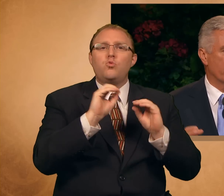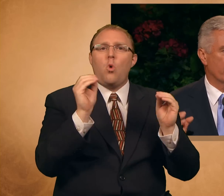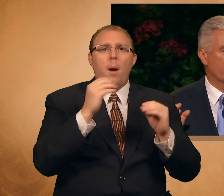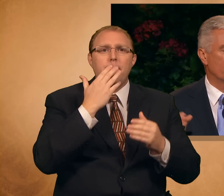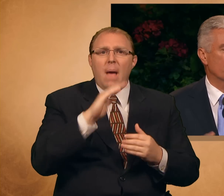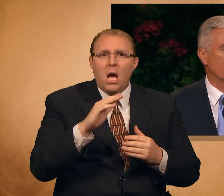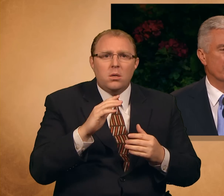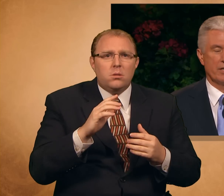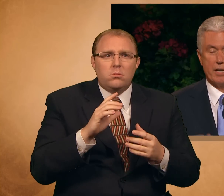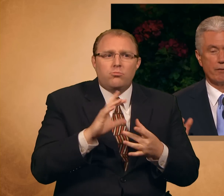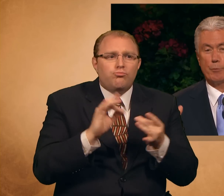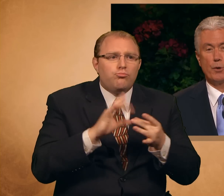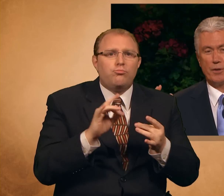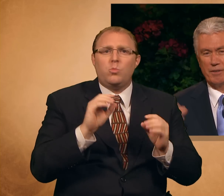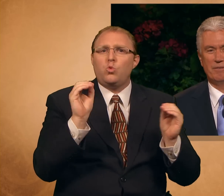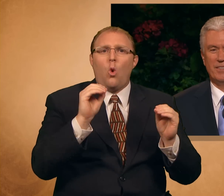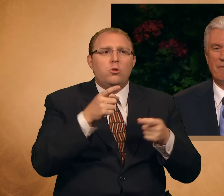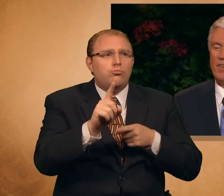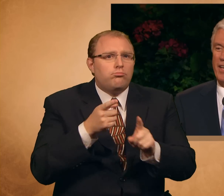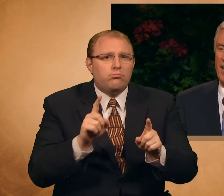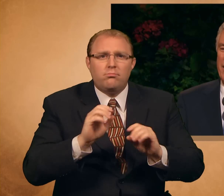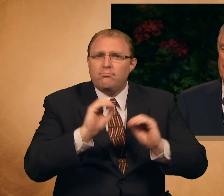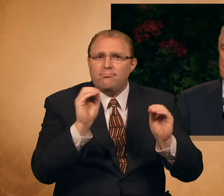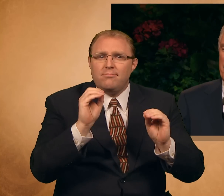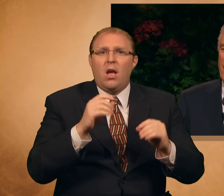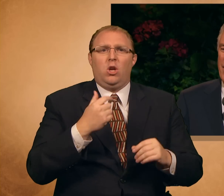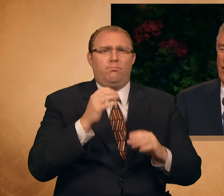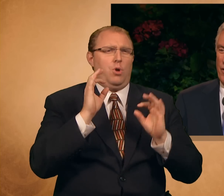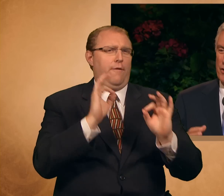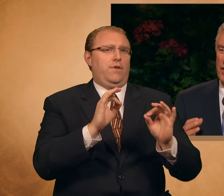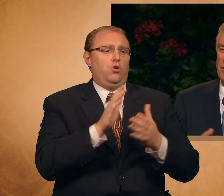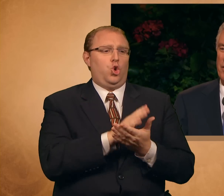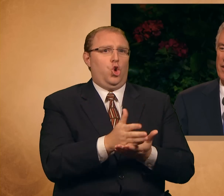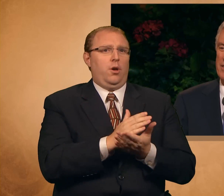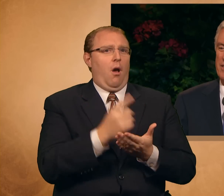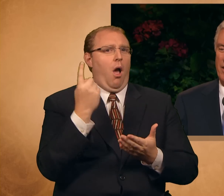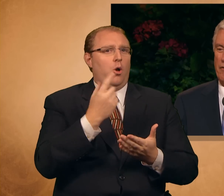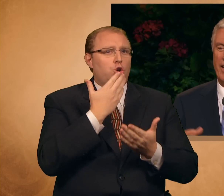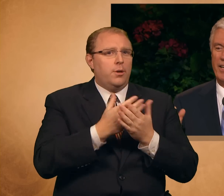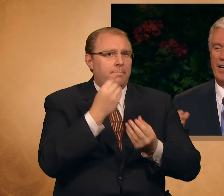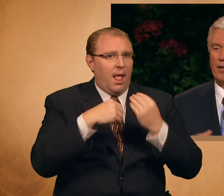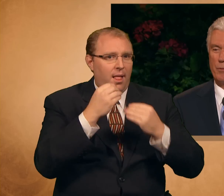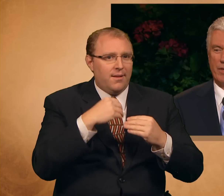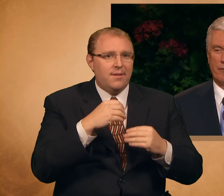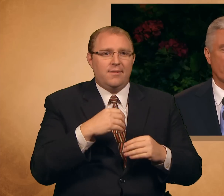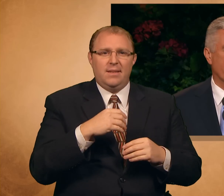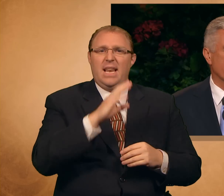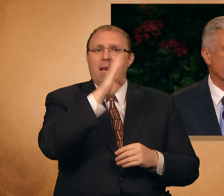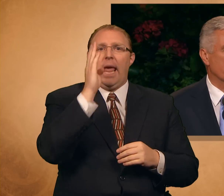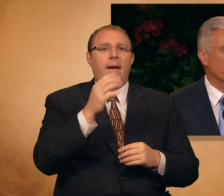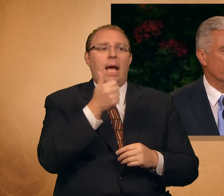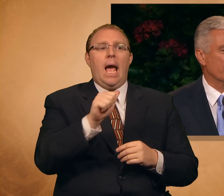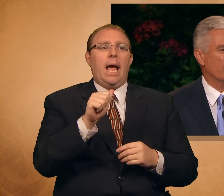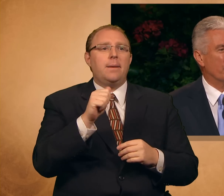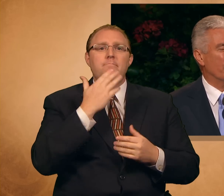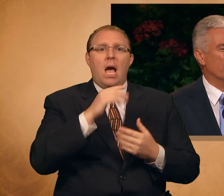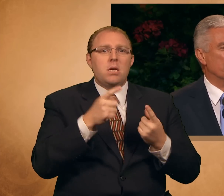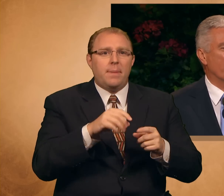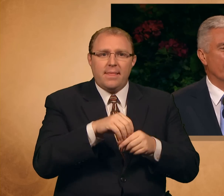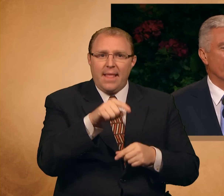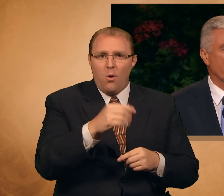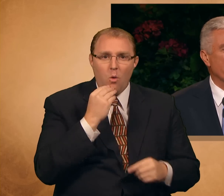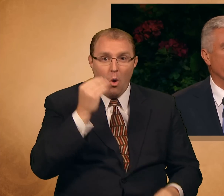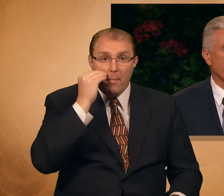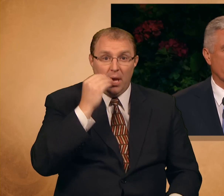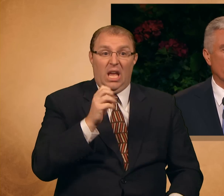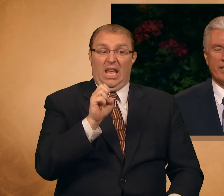The food would never burn, and her children, instead of hanging out with their friends, would prefer to